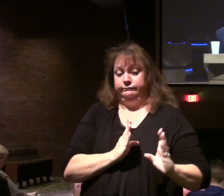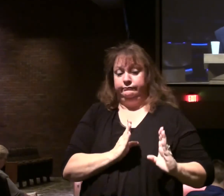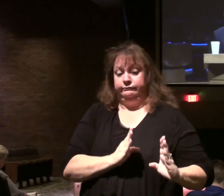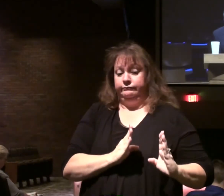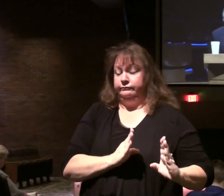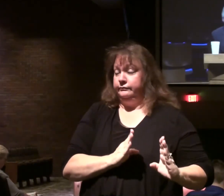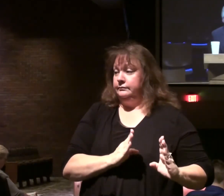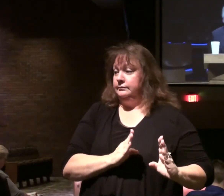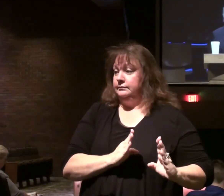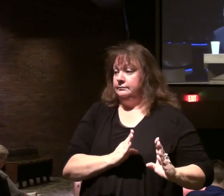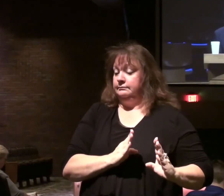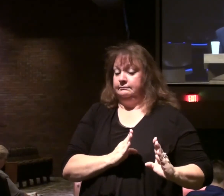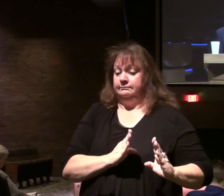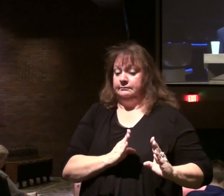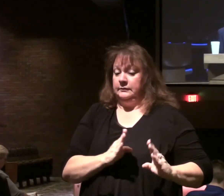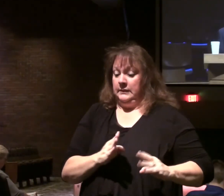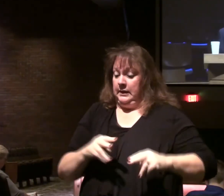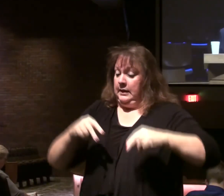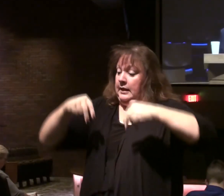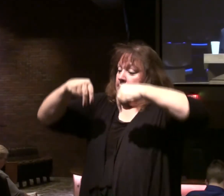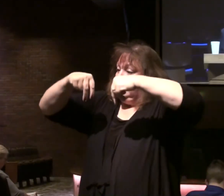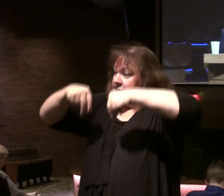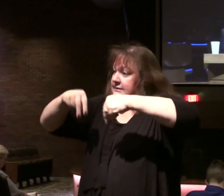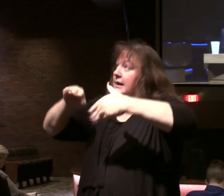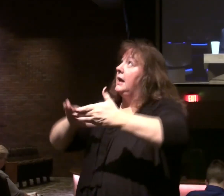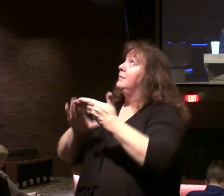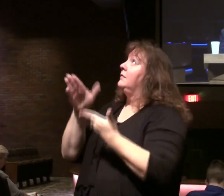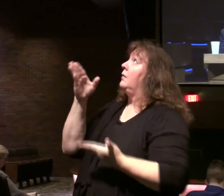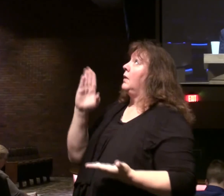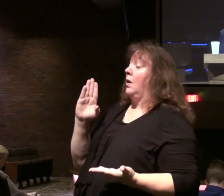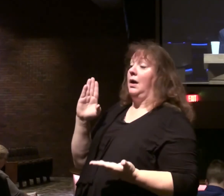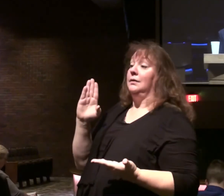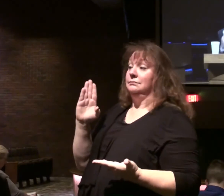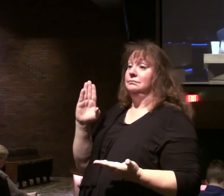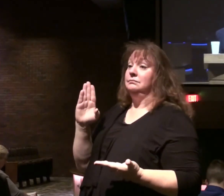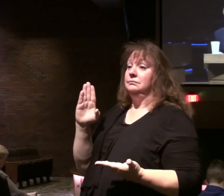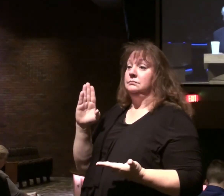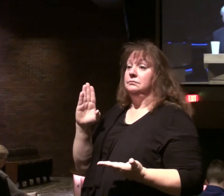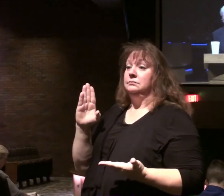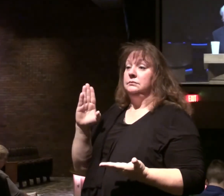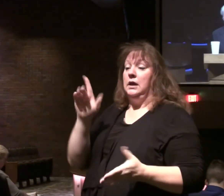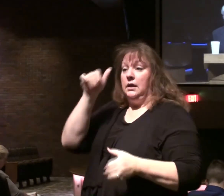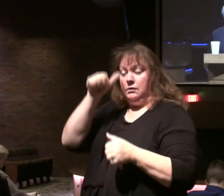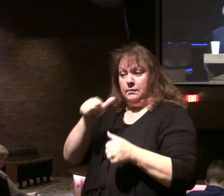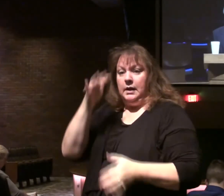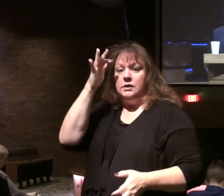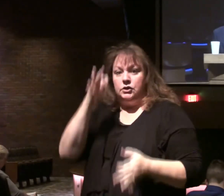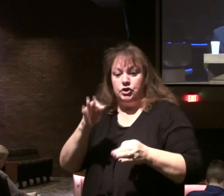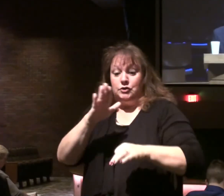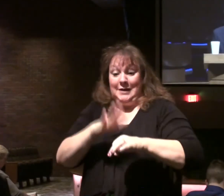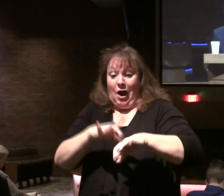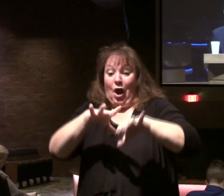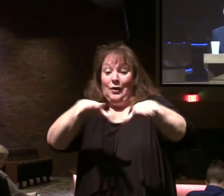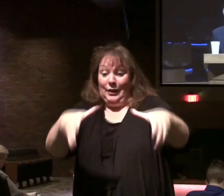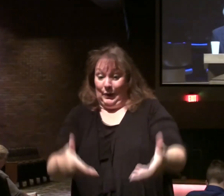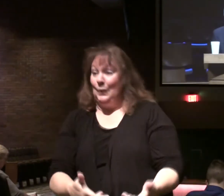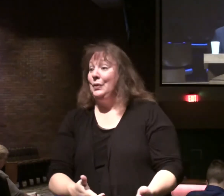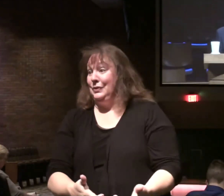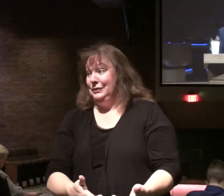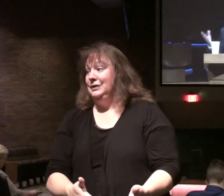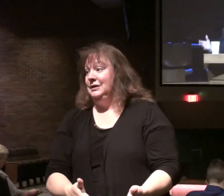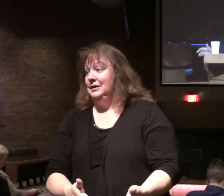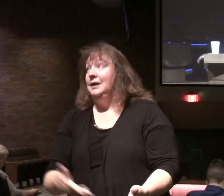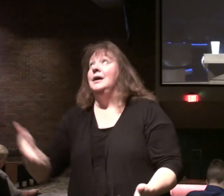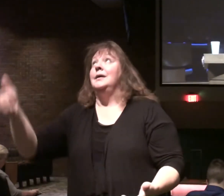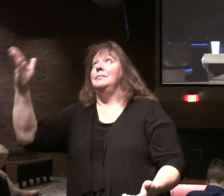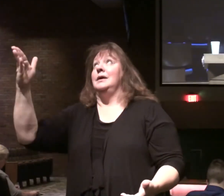They. Stand before the Lord. the earth. A reminder. Judgment is coming. On the earth. But